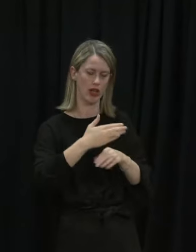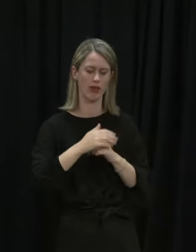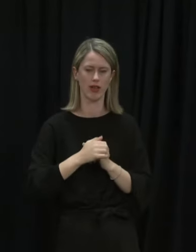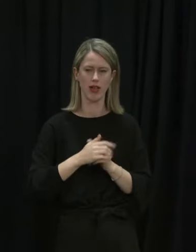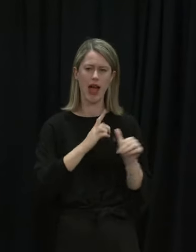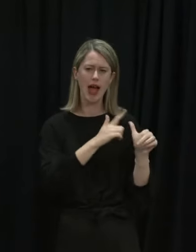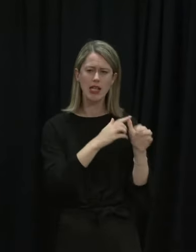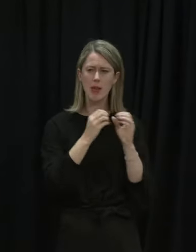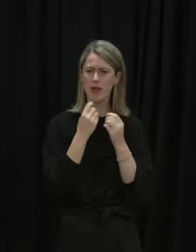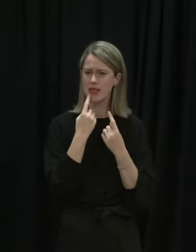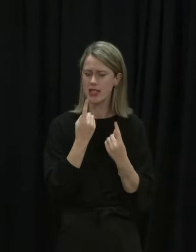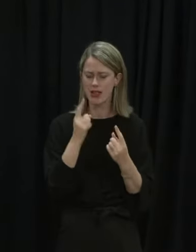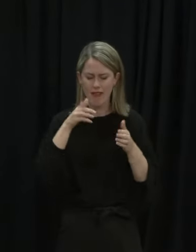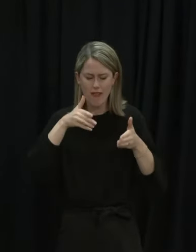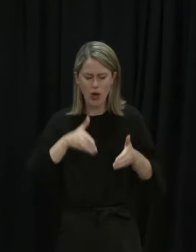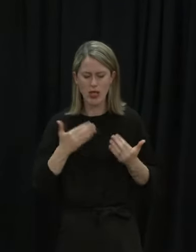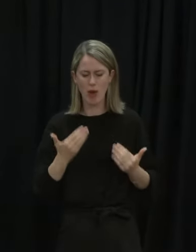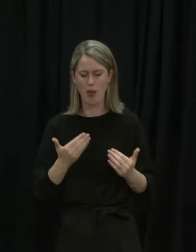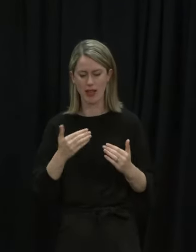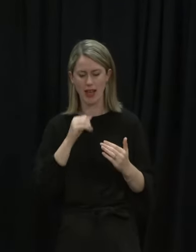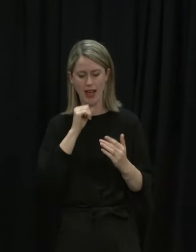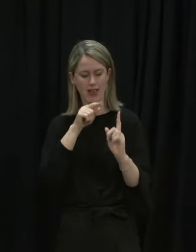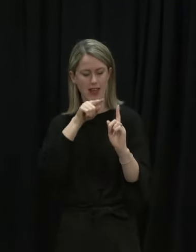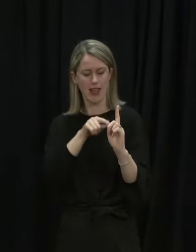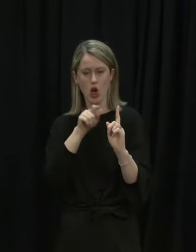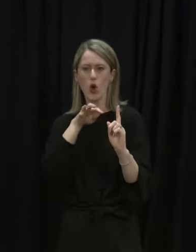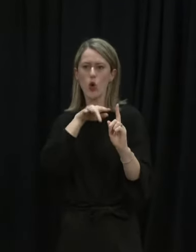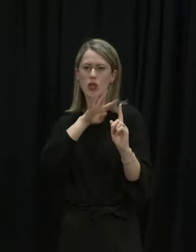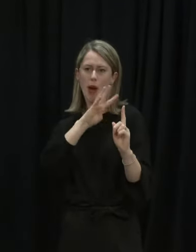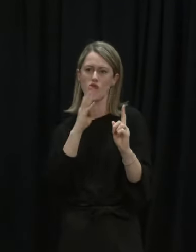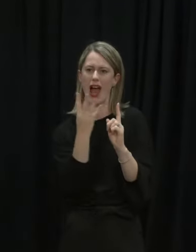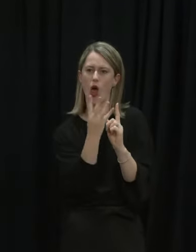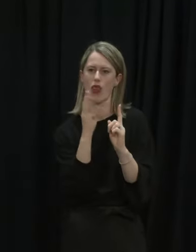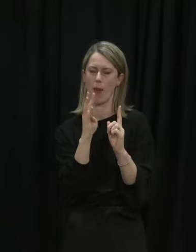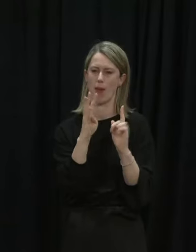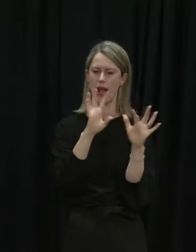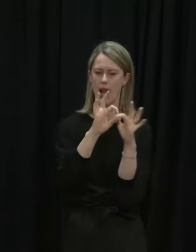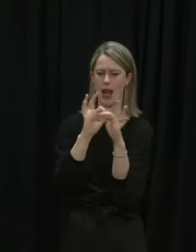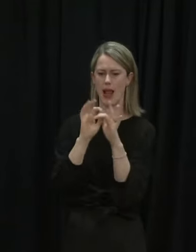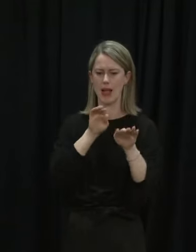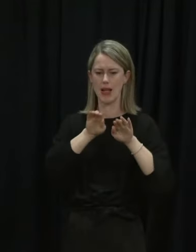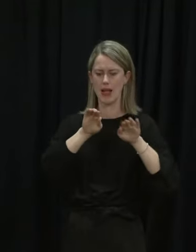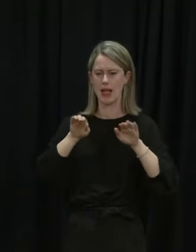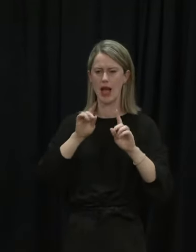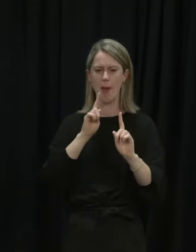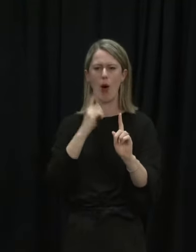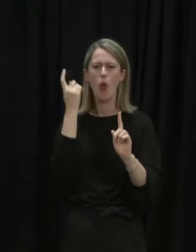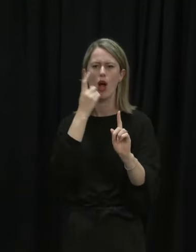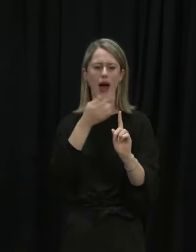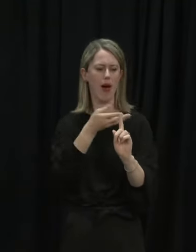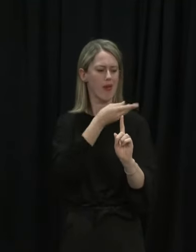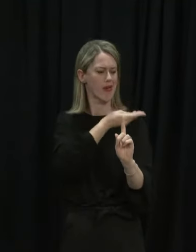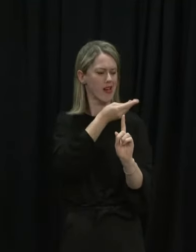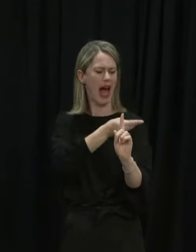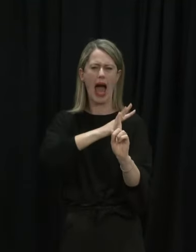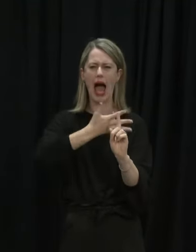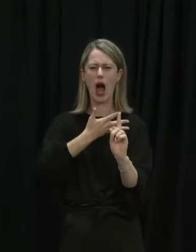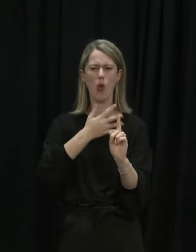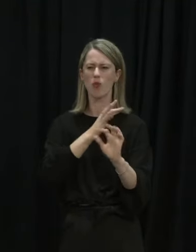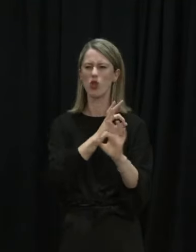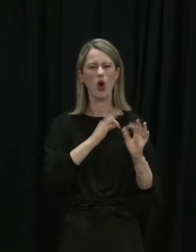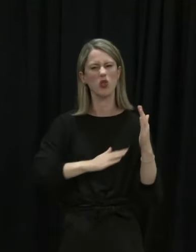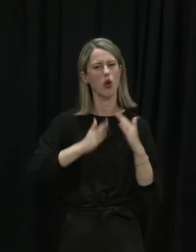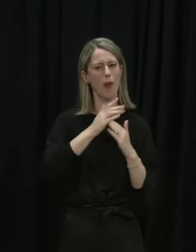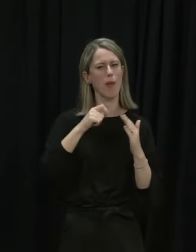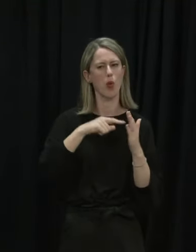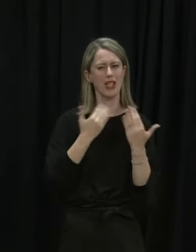Bloomfield said, what they're focused on at the moment is getting to contacts. The linking and so on is no longer the most important job that